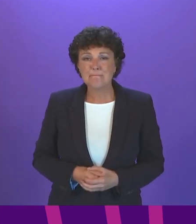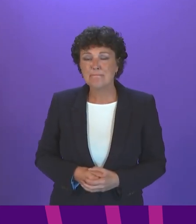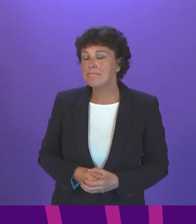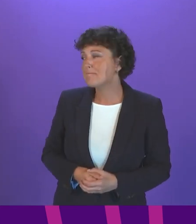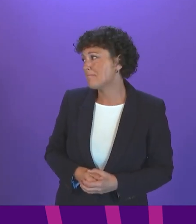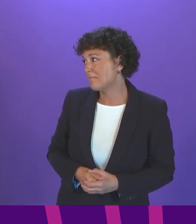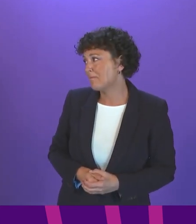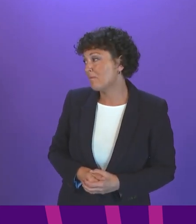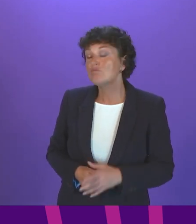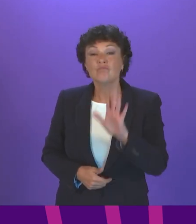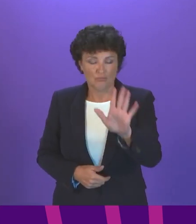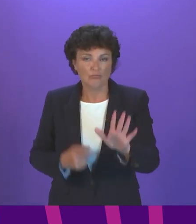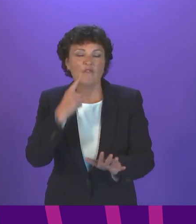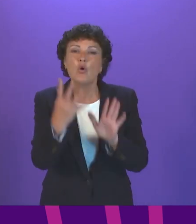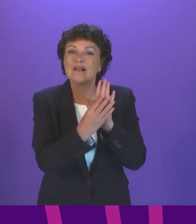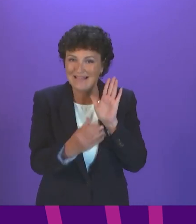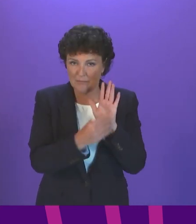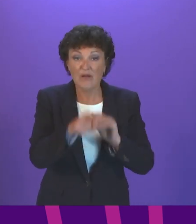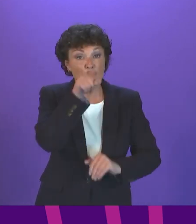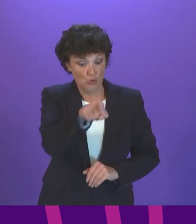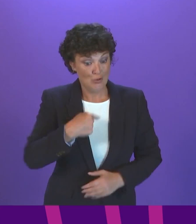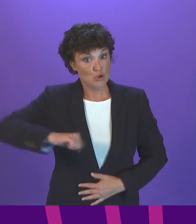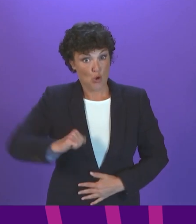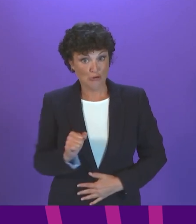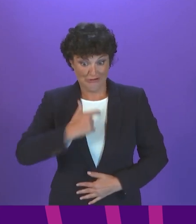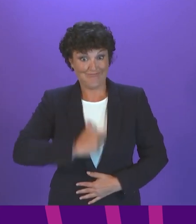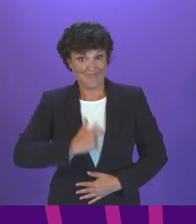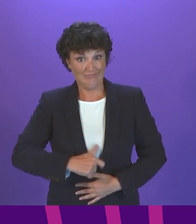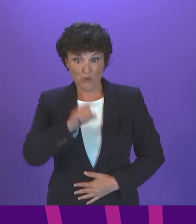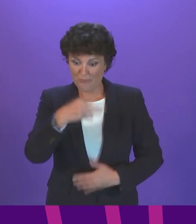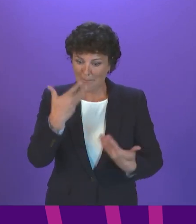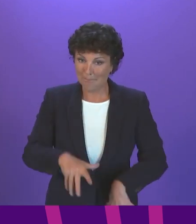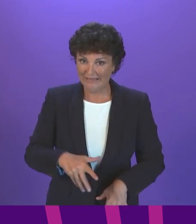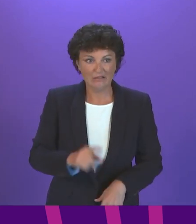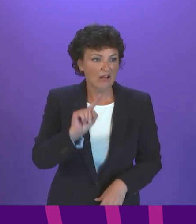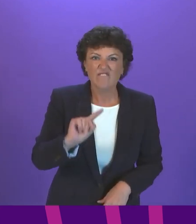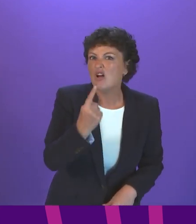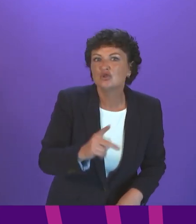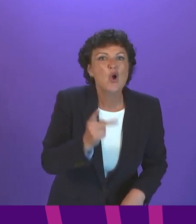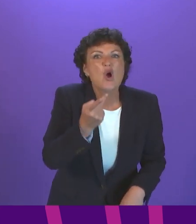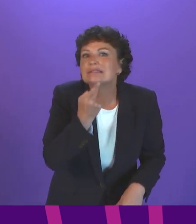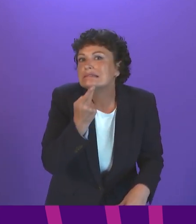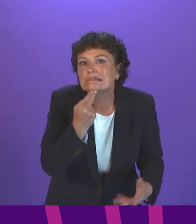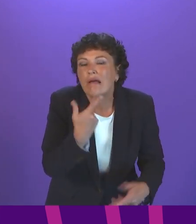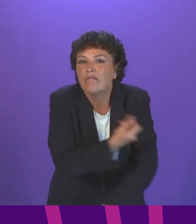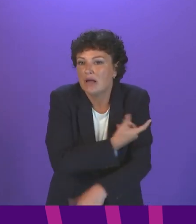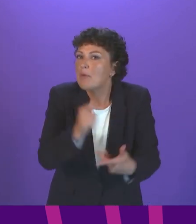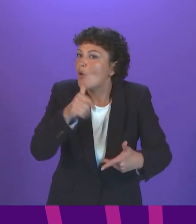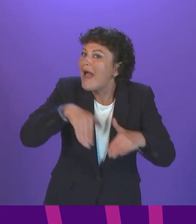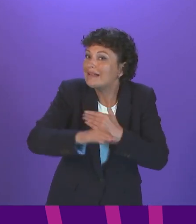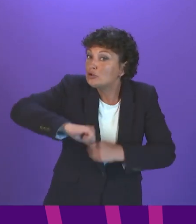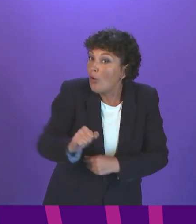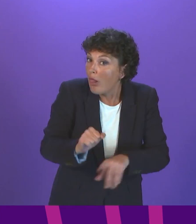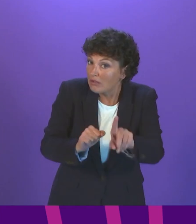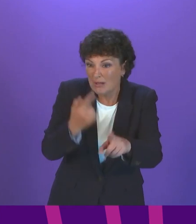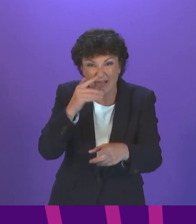a Scottish citizen and you have received one or more of your vaccinations outside of Scotland but within the common travel area, you can